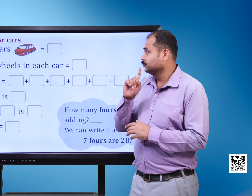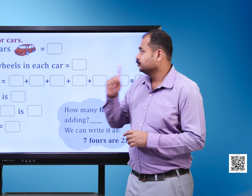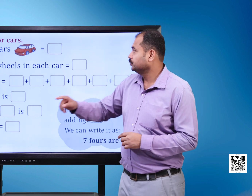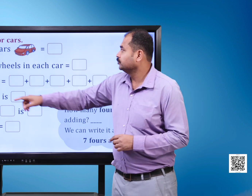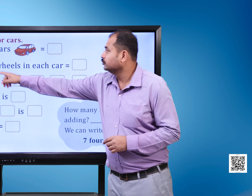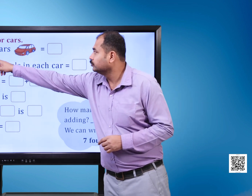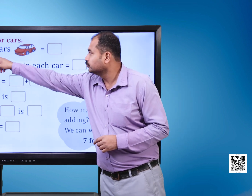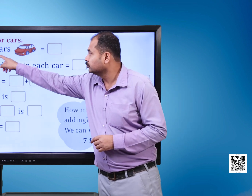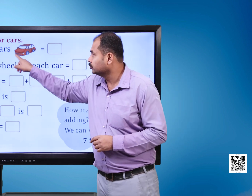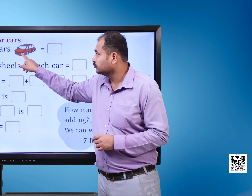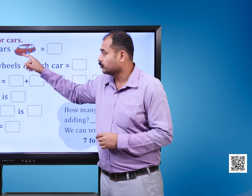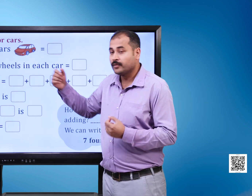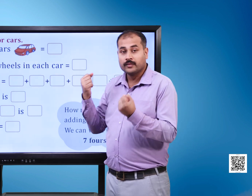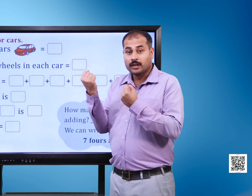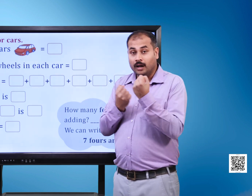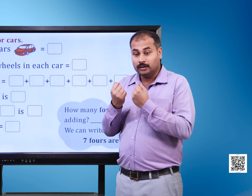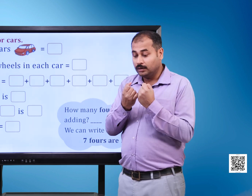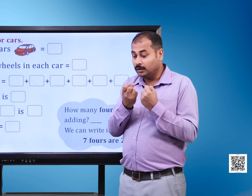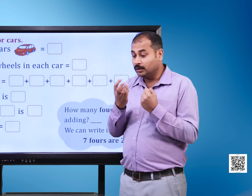Number of cars equal to blank